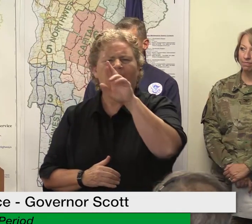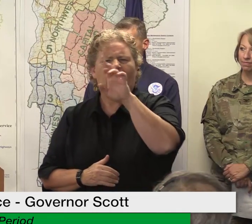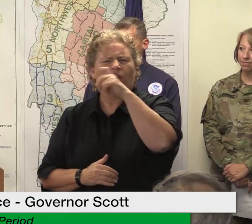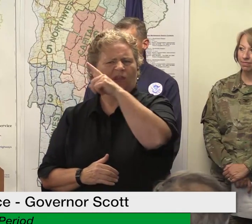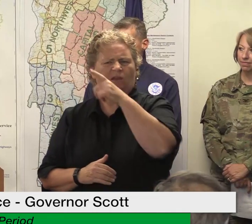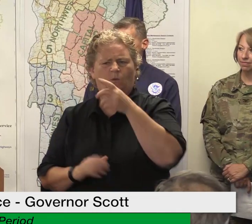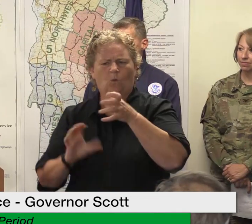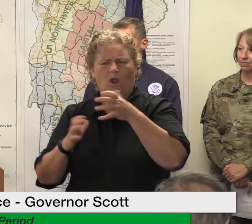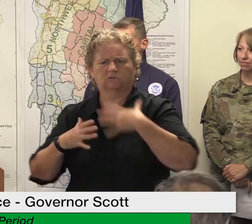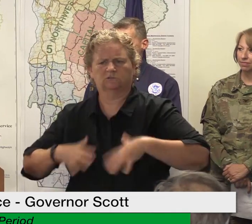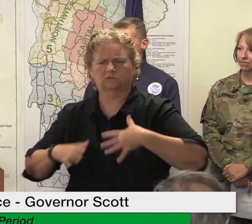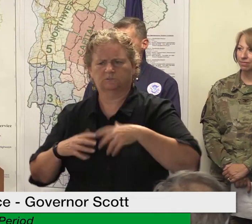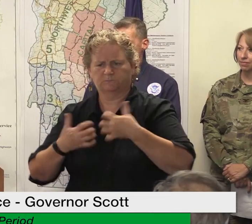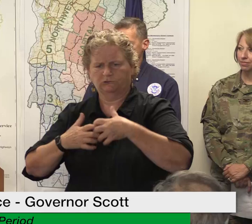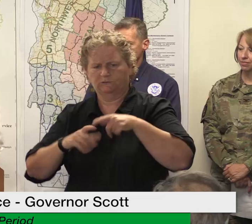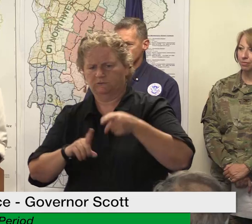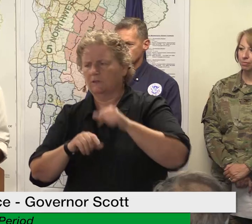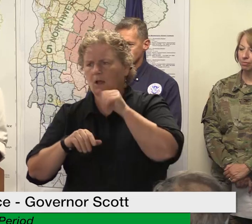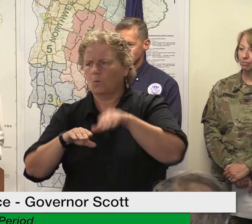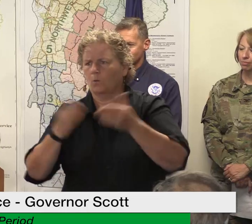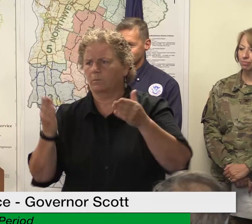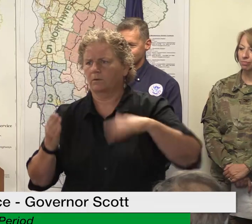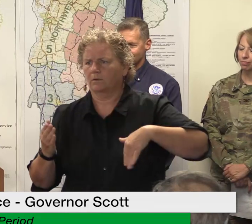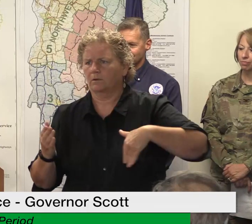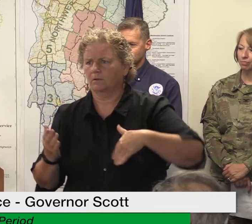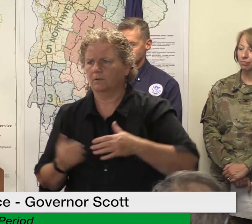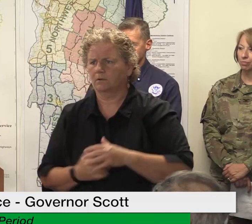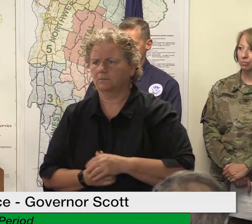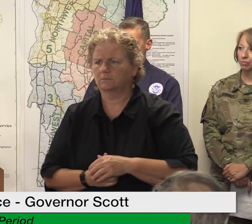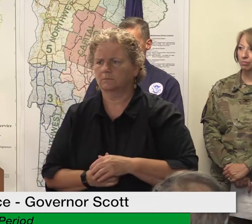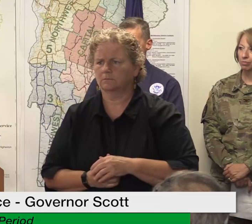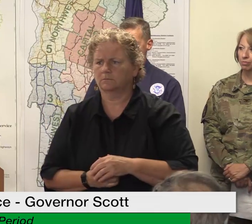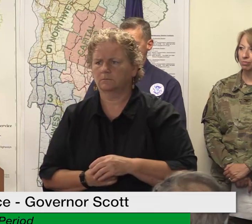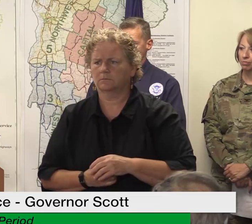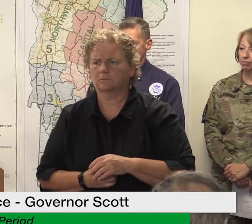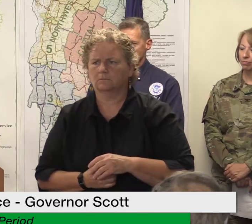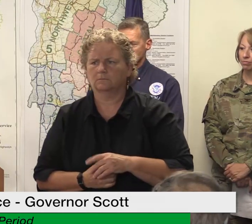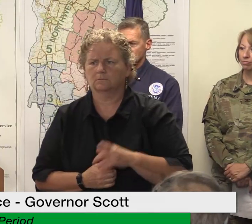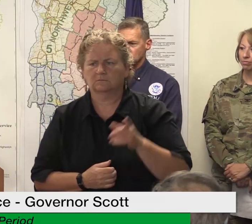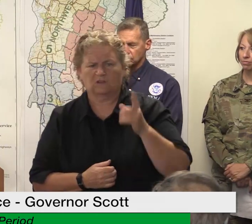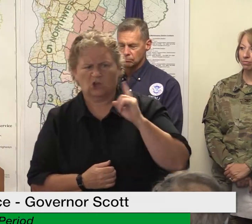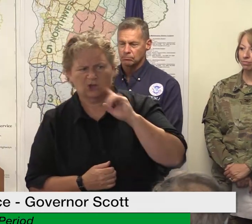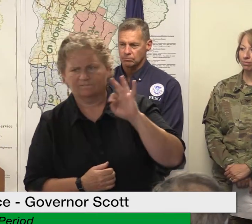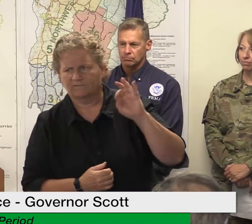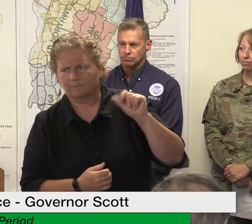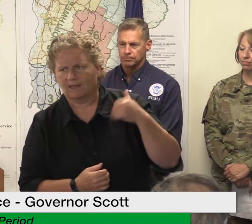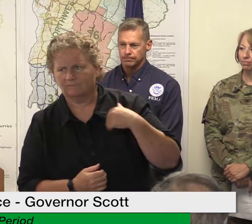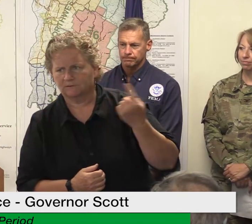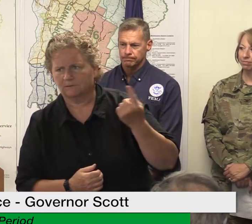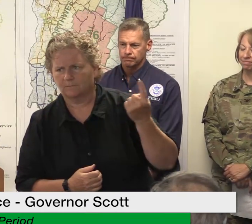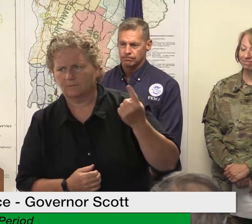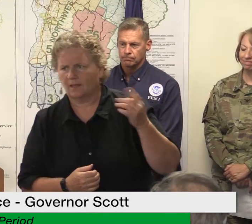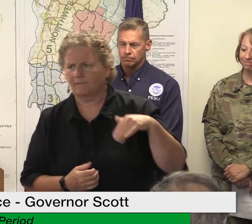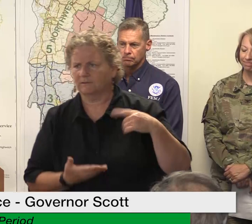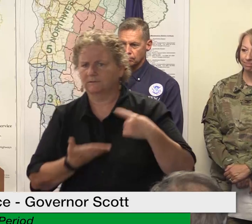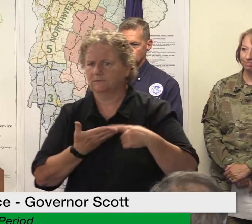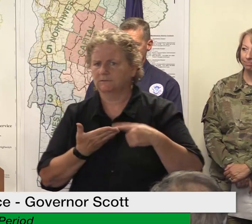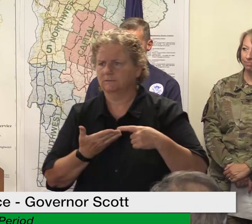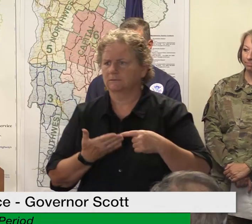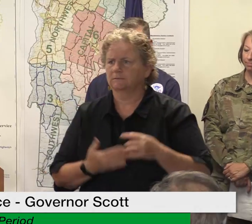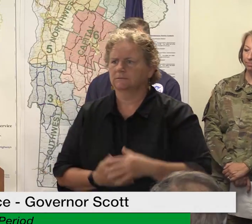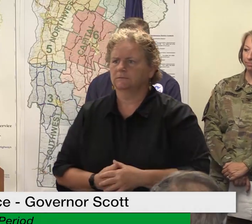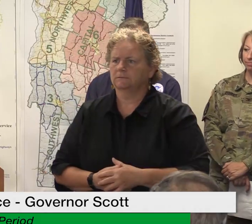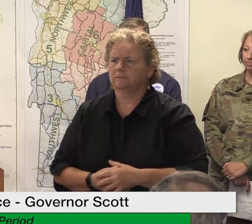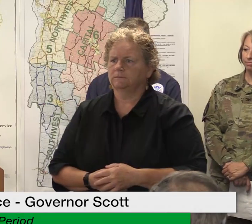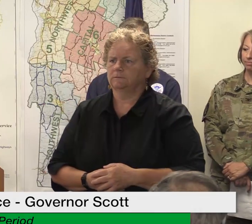fema actually has something like that that i've heard about but but we haven't talked about uh that need